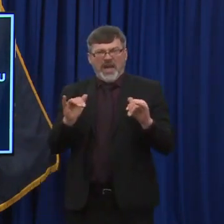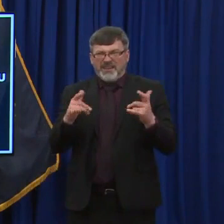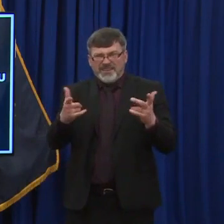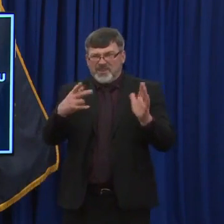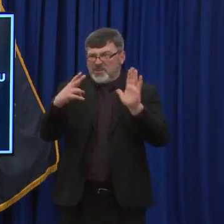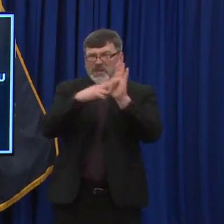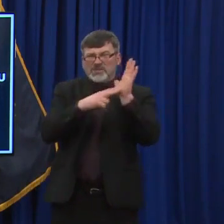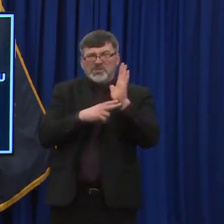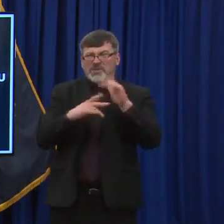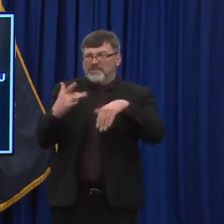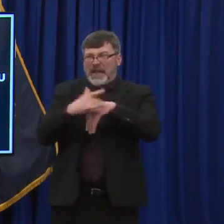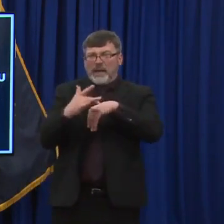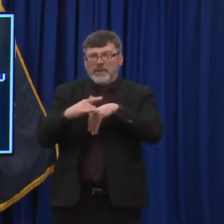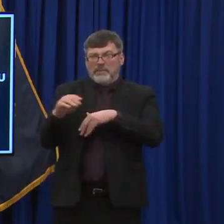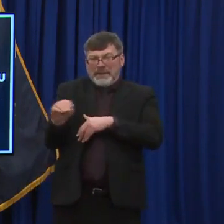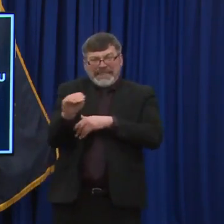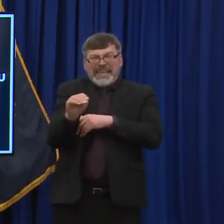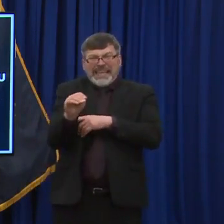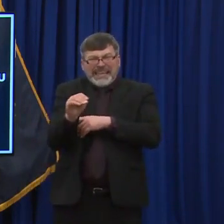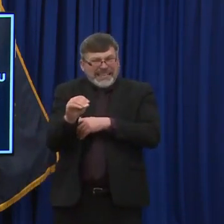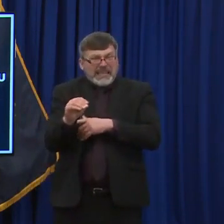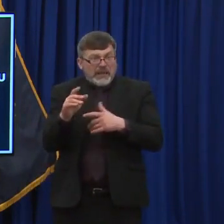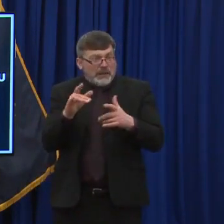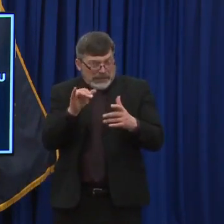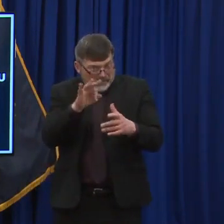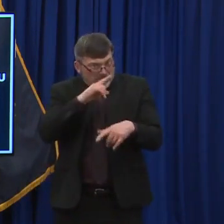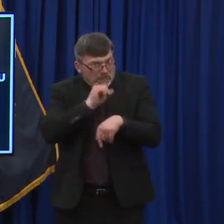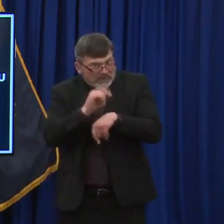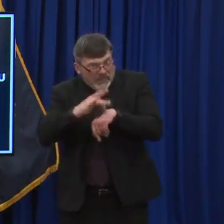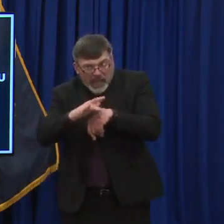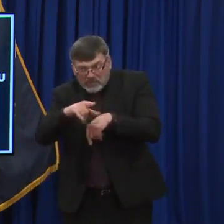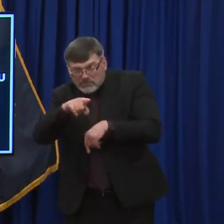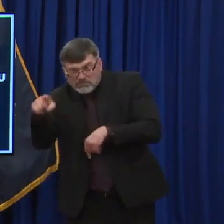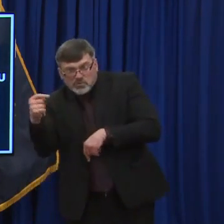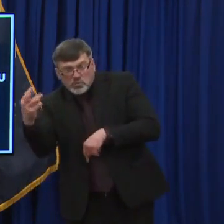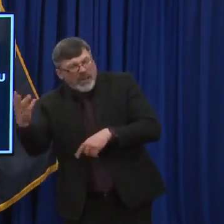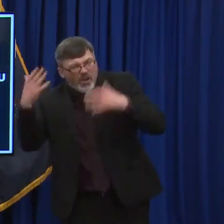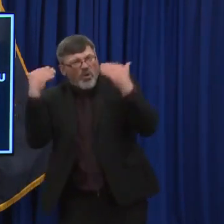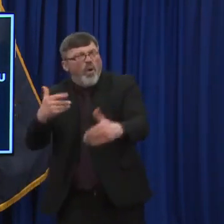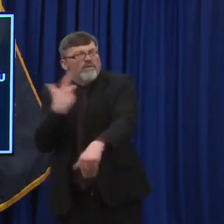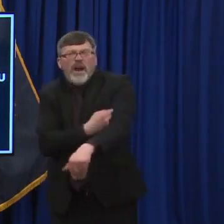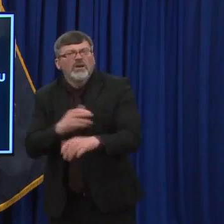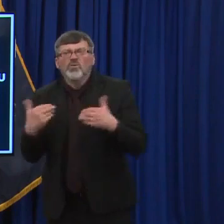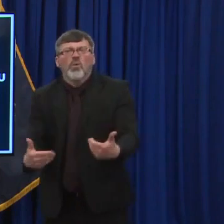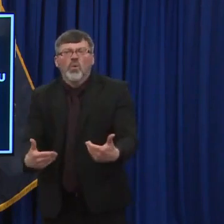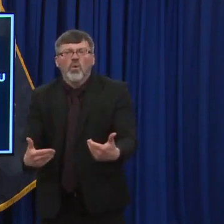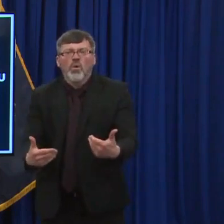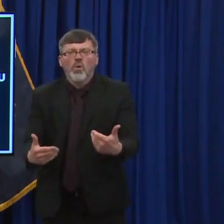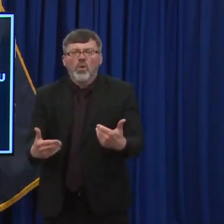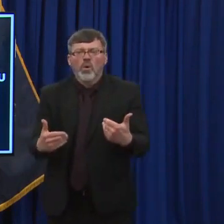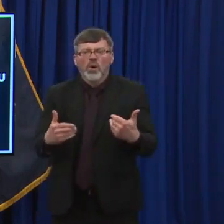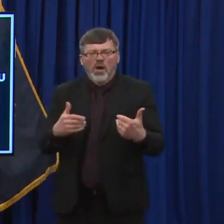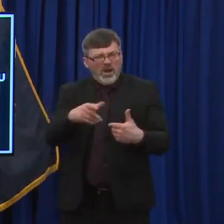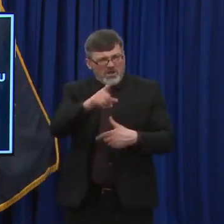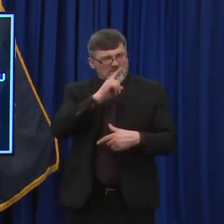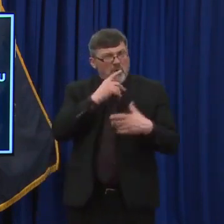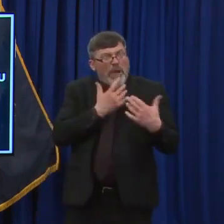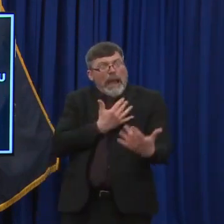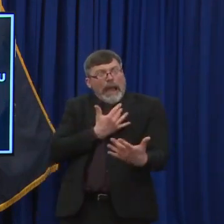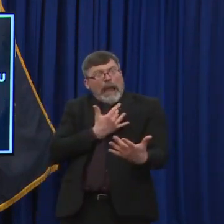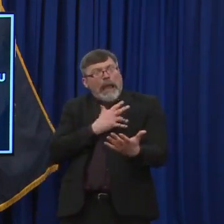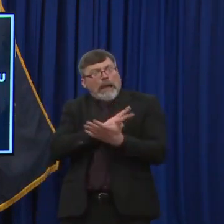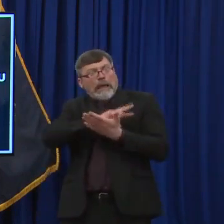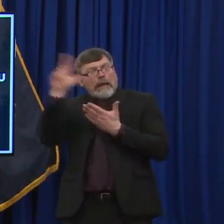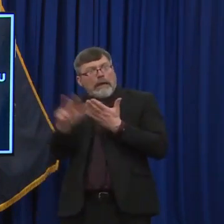the 22nd or the 23rd. It's, it's, we're not waiting weeks away here. Uh, folks can register and get the vaccine almost immediately. Don't have to get in at 8 a.m.